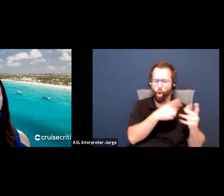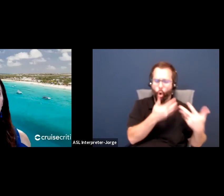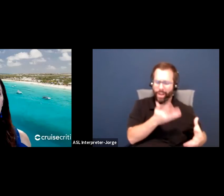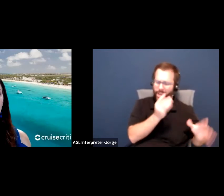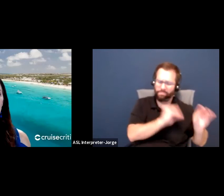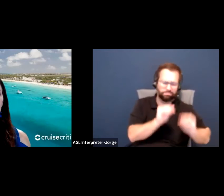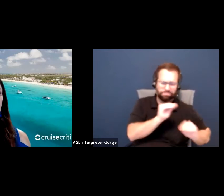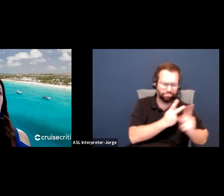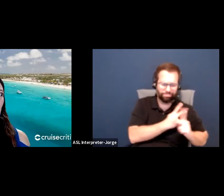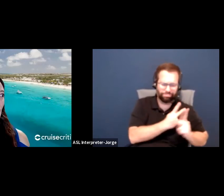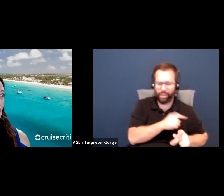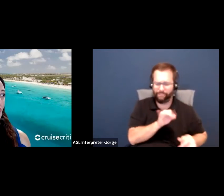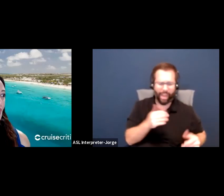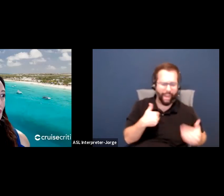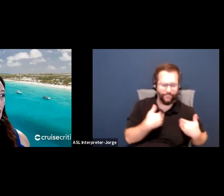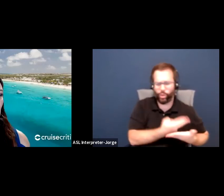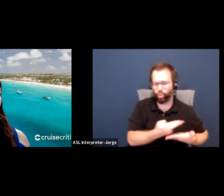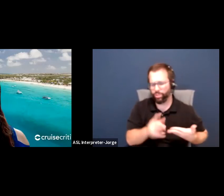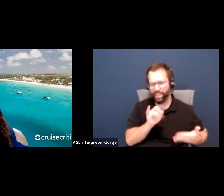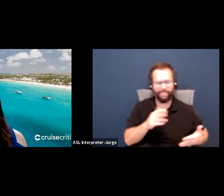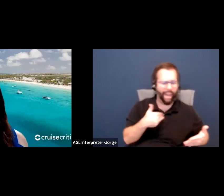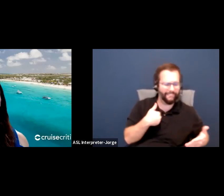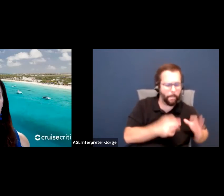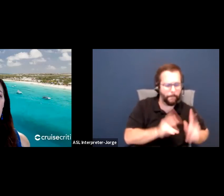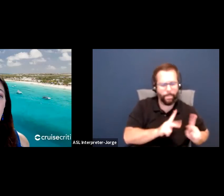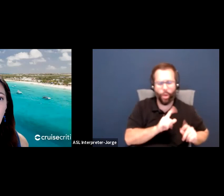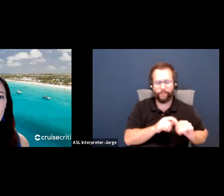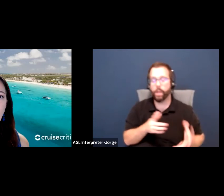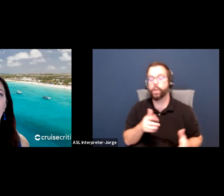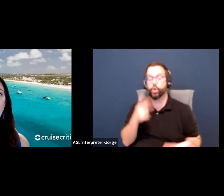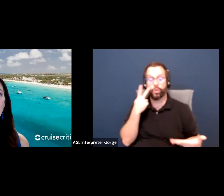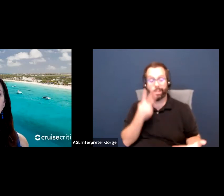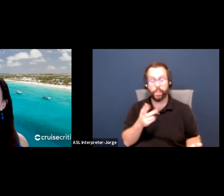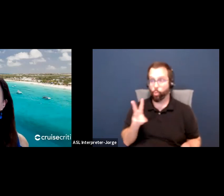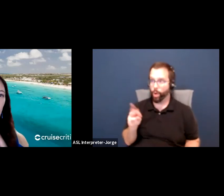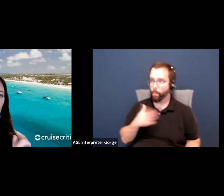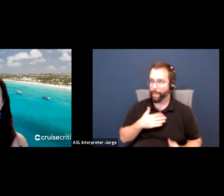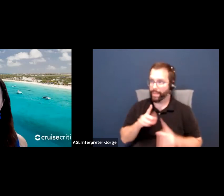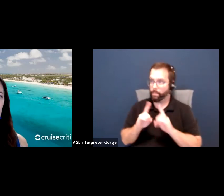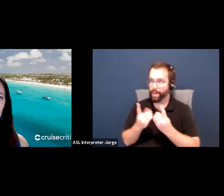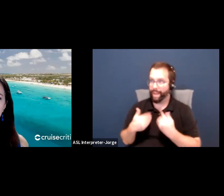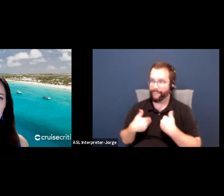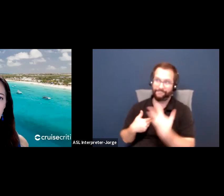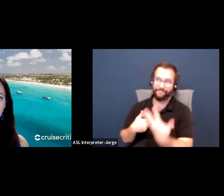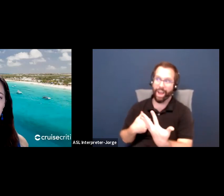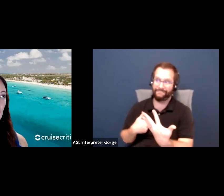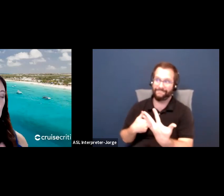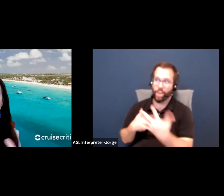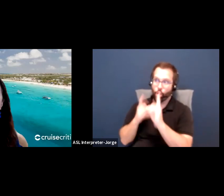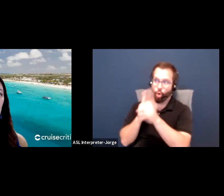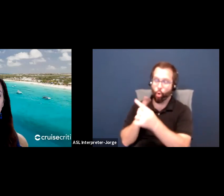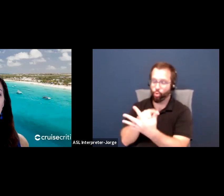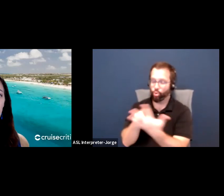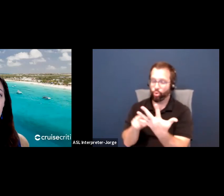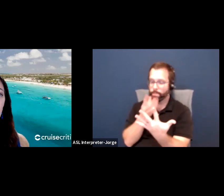And you see, wow, my department has five goals. We can only reach three this year. Like,